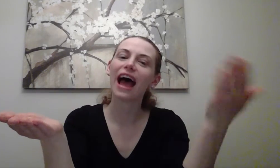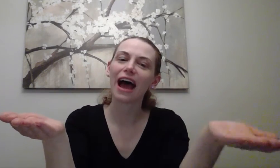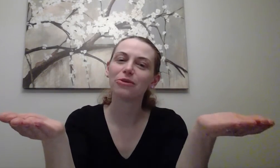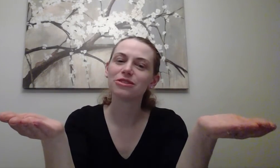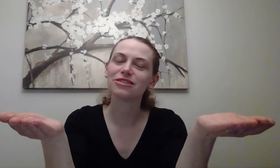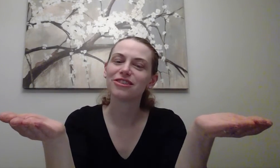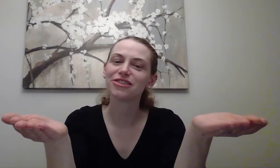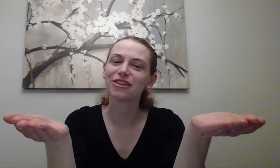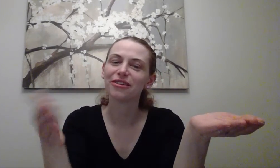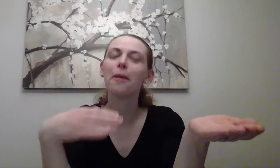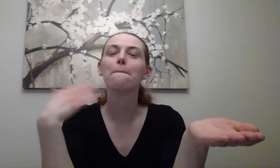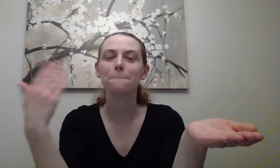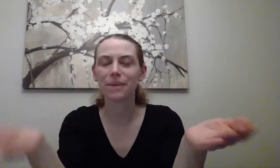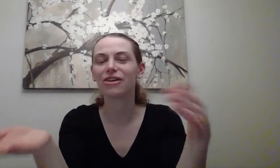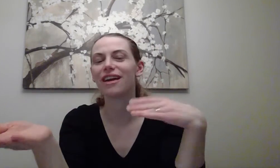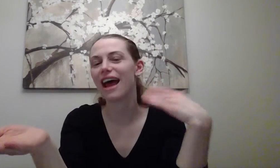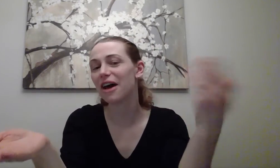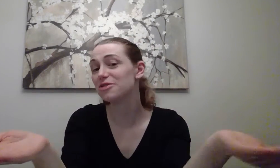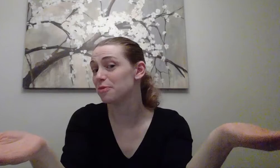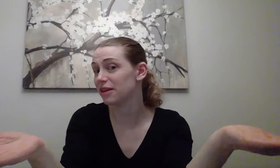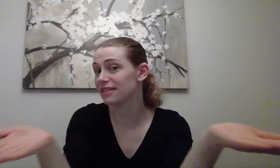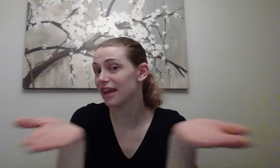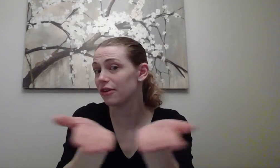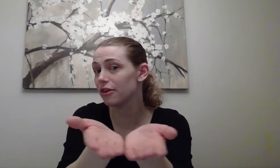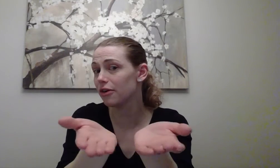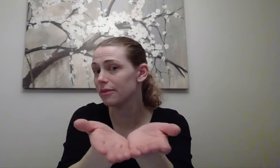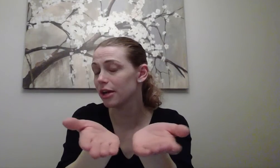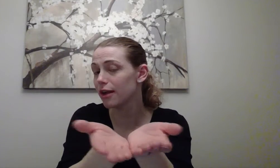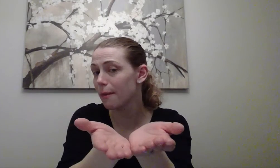Birdhouse. Your turn. Birdhouse. You put it together on your own. Let me hear you.